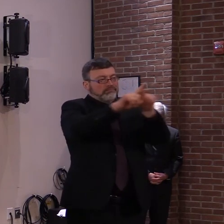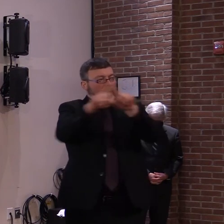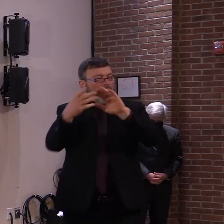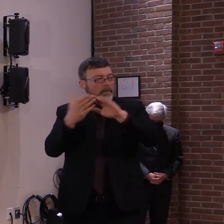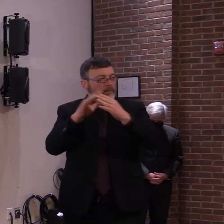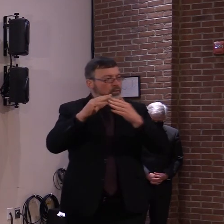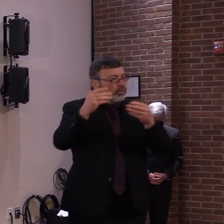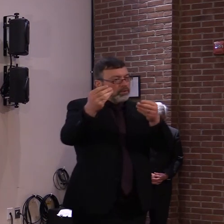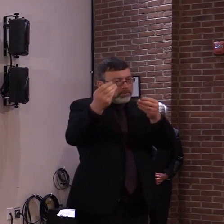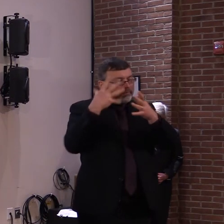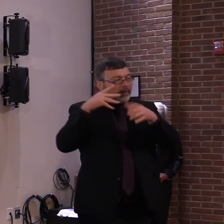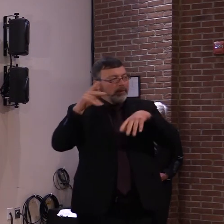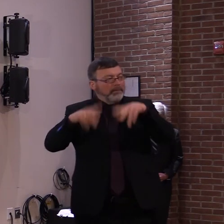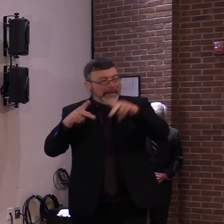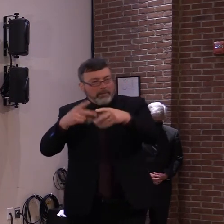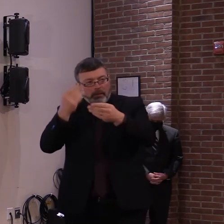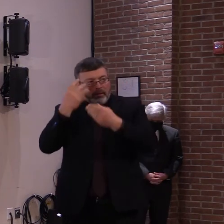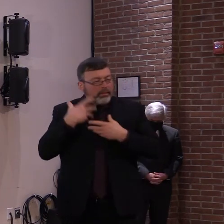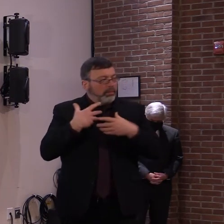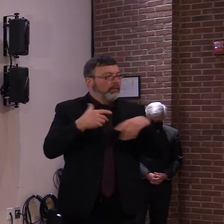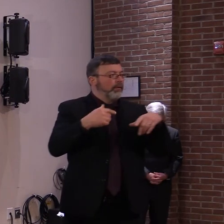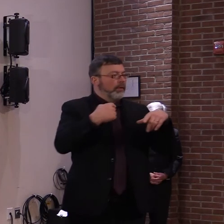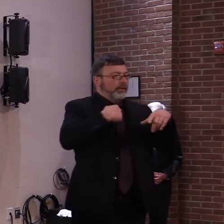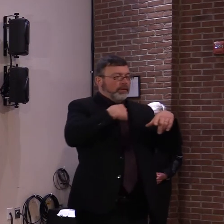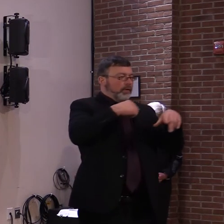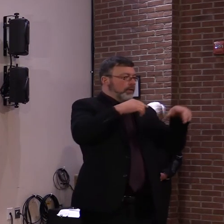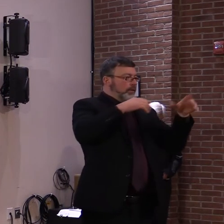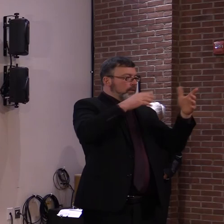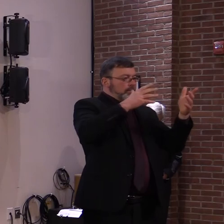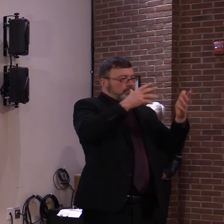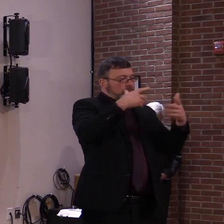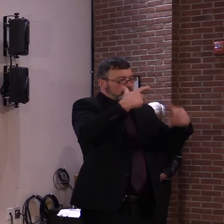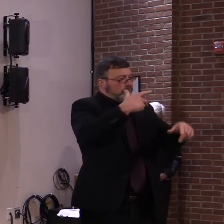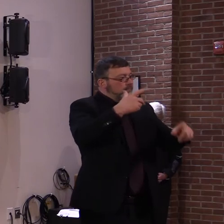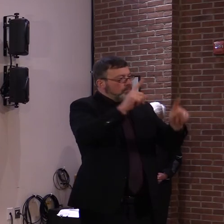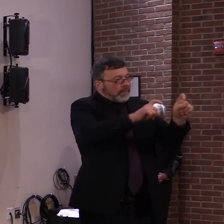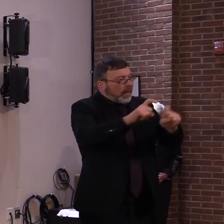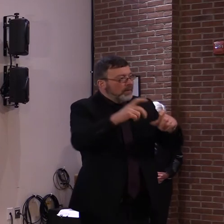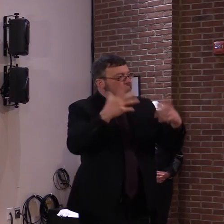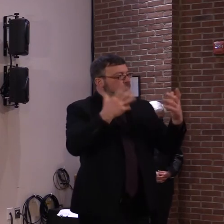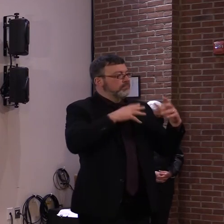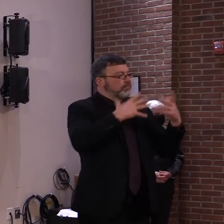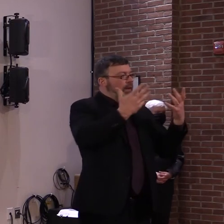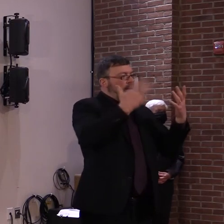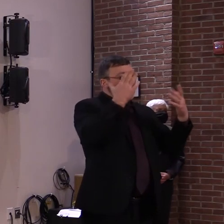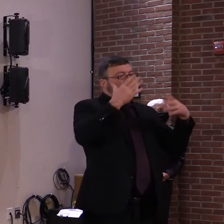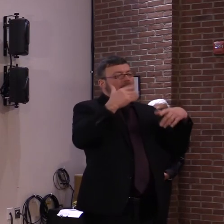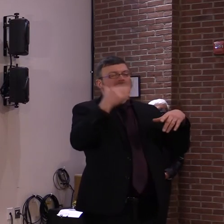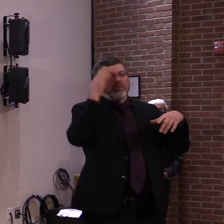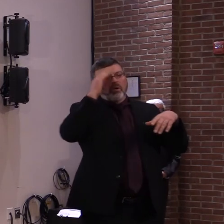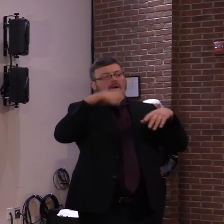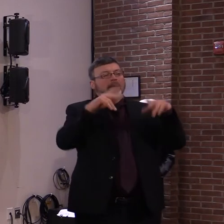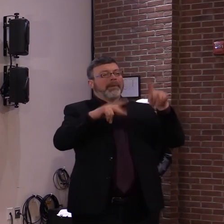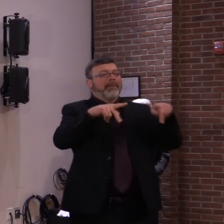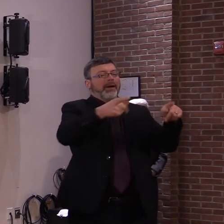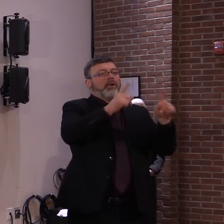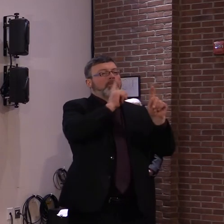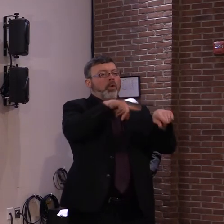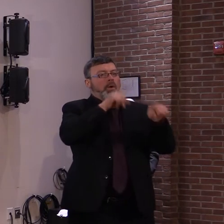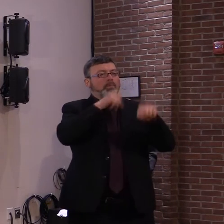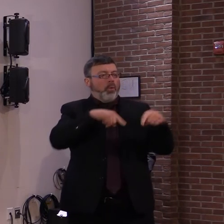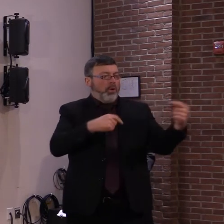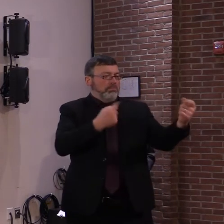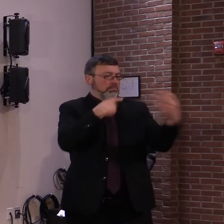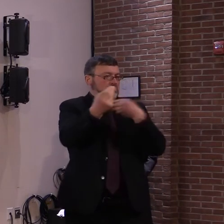and convenience stores and churches. And we generally follow up. We either pick up the phone and call them for a conversation to help them